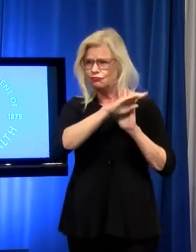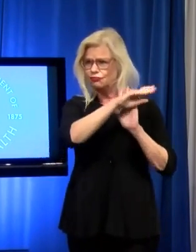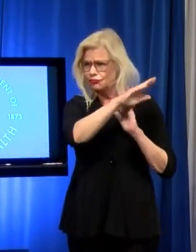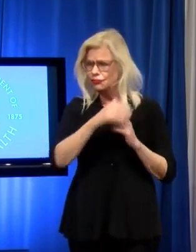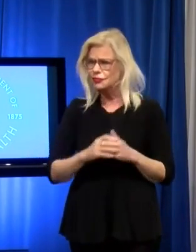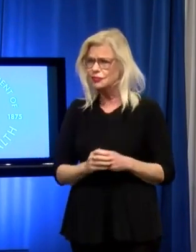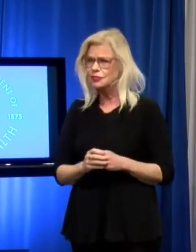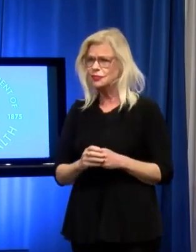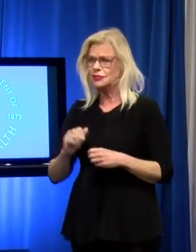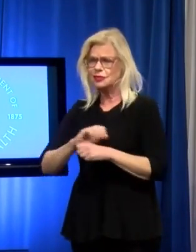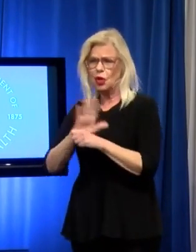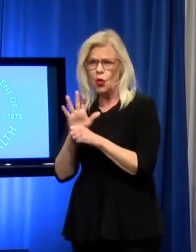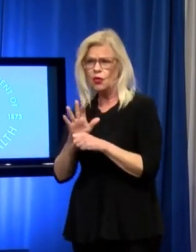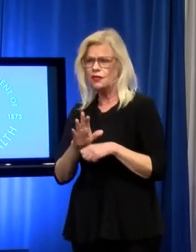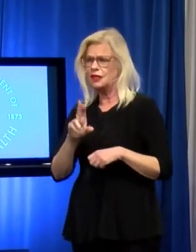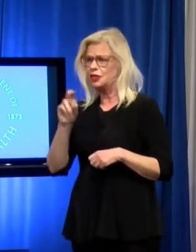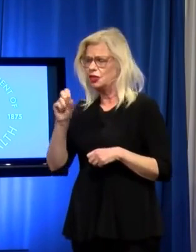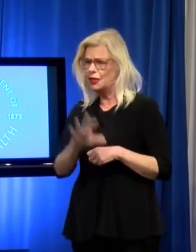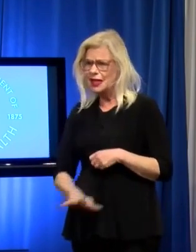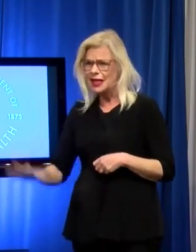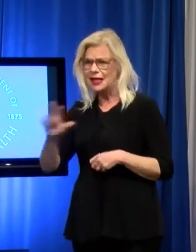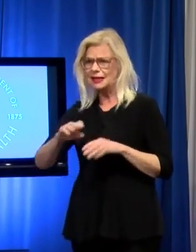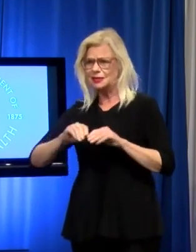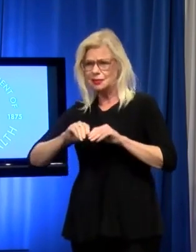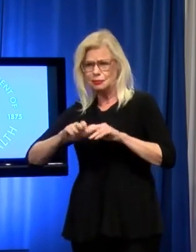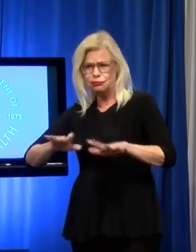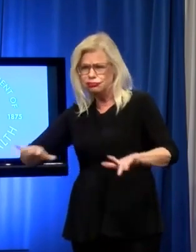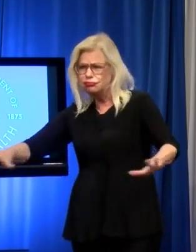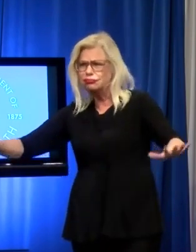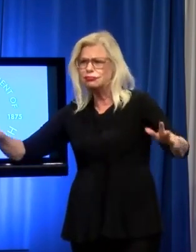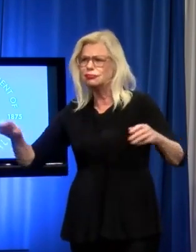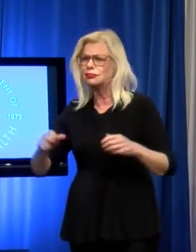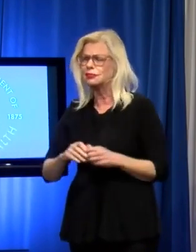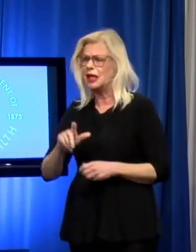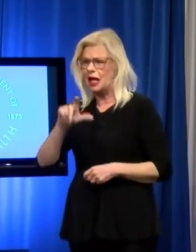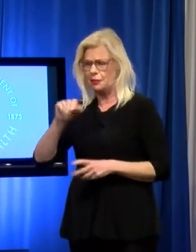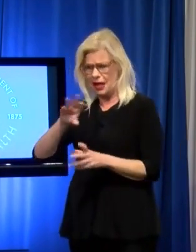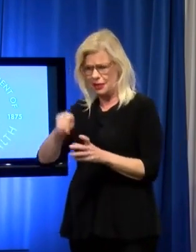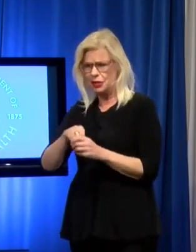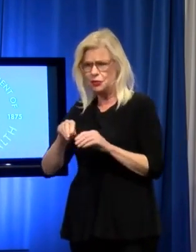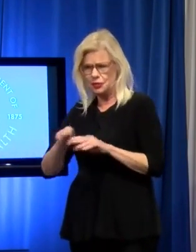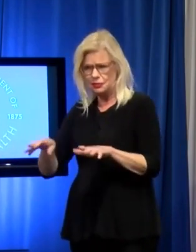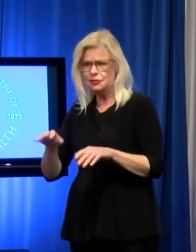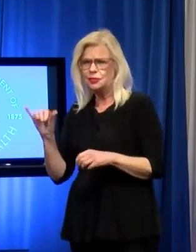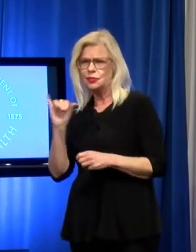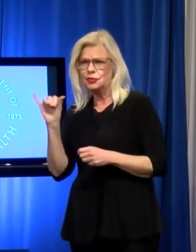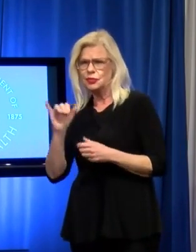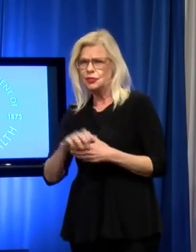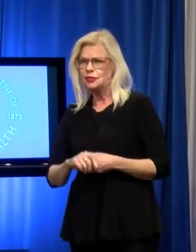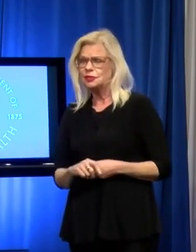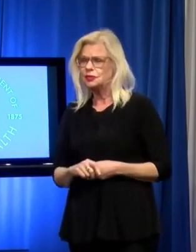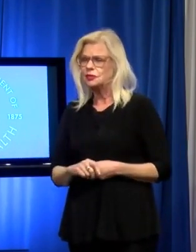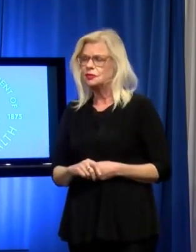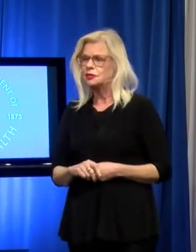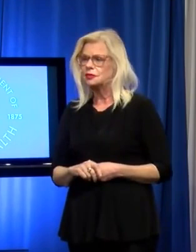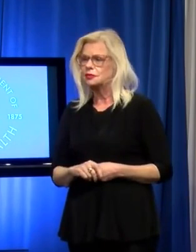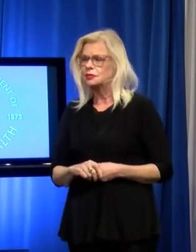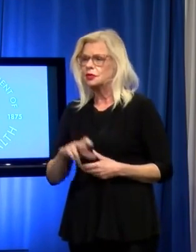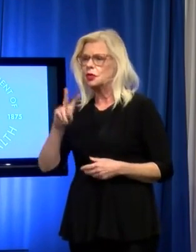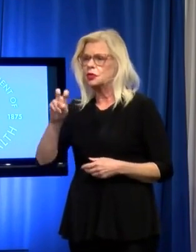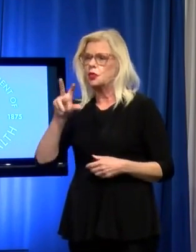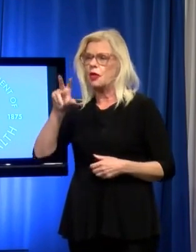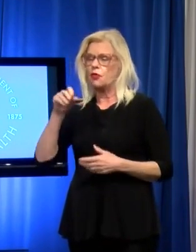throughout most parts of the country and throughout many parts of Alabama as well. We have had more than 230